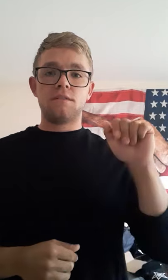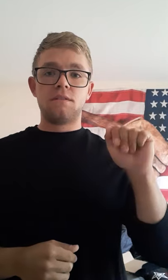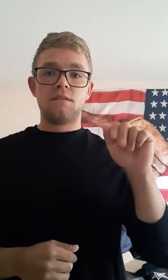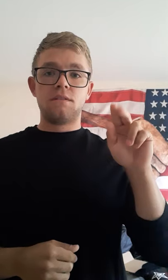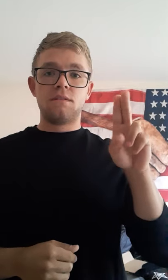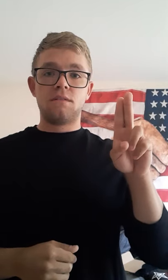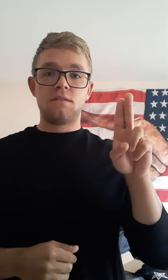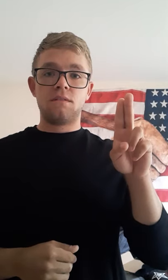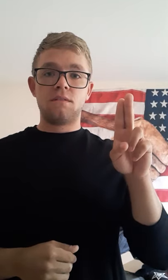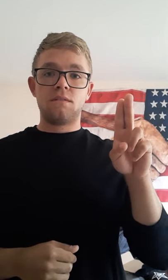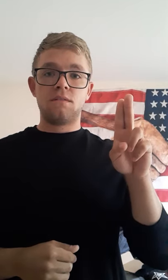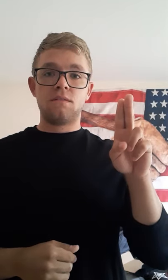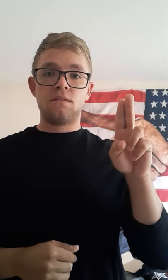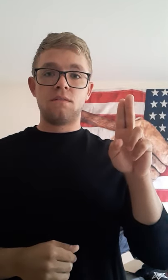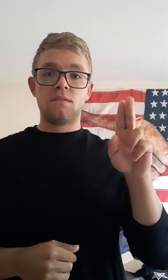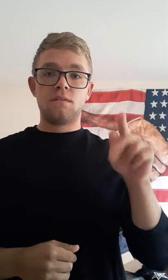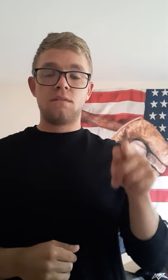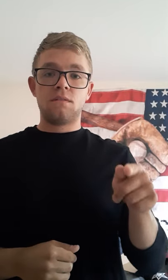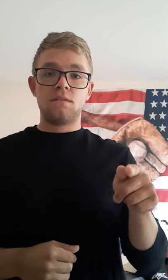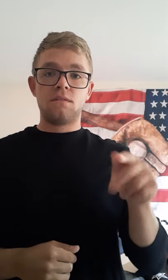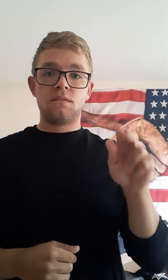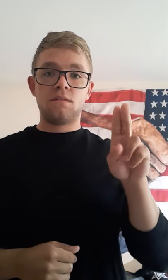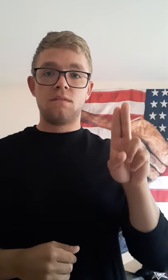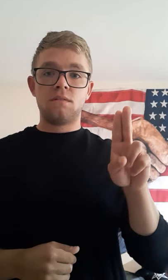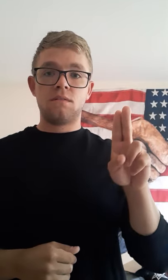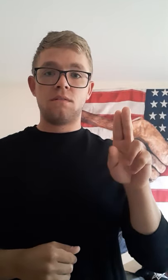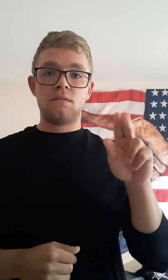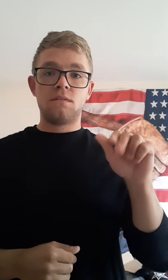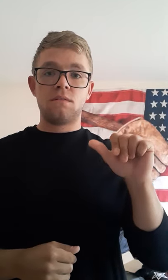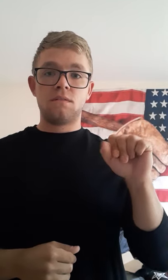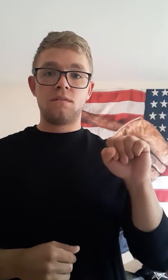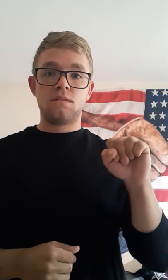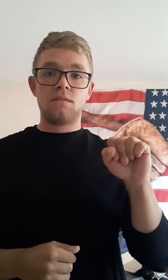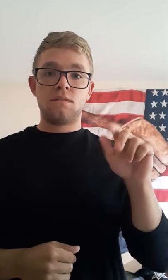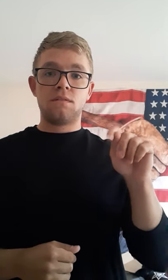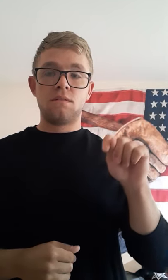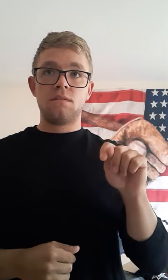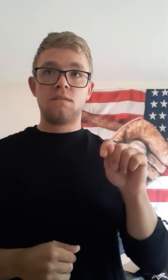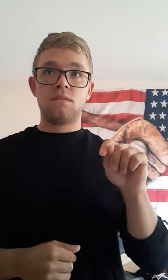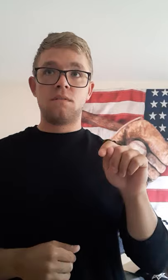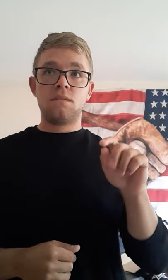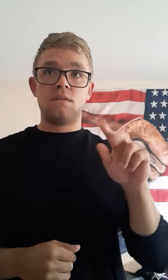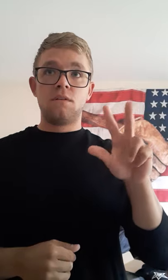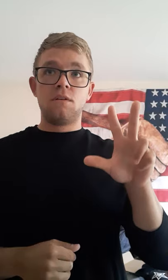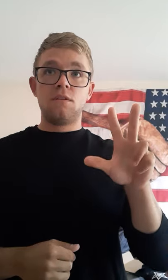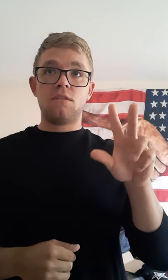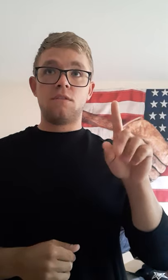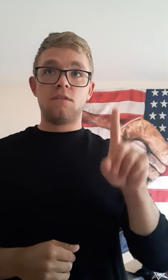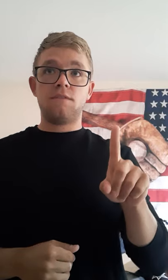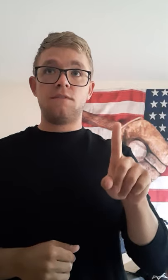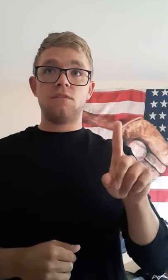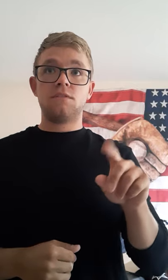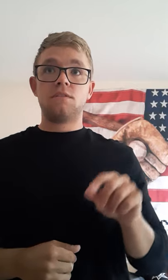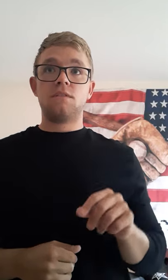31st,